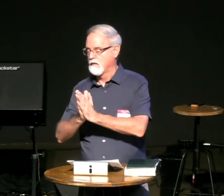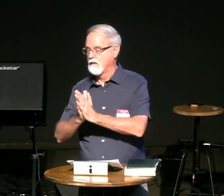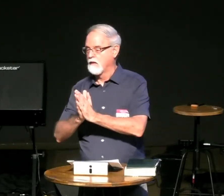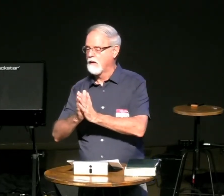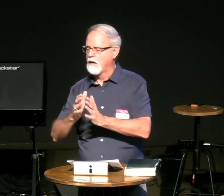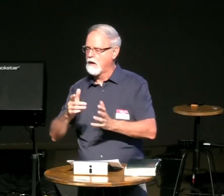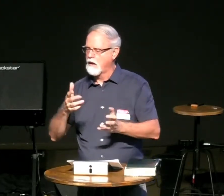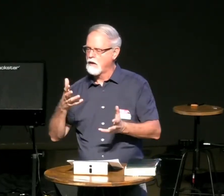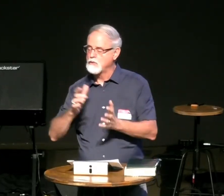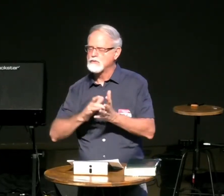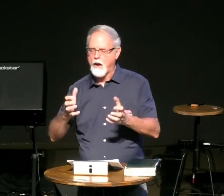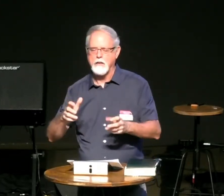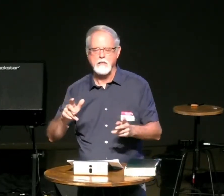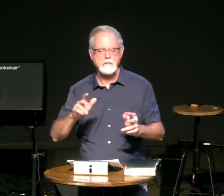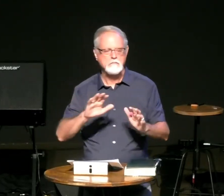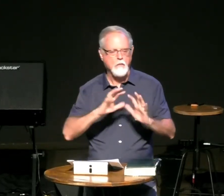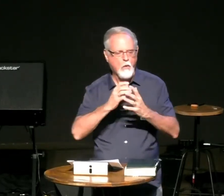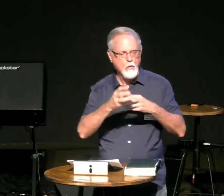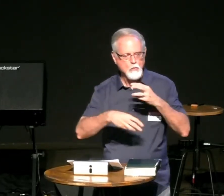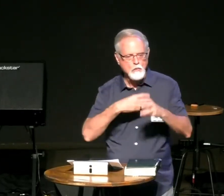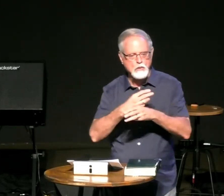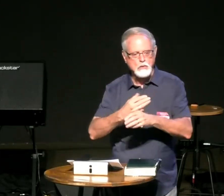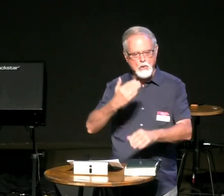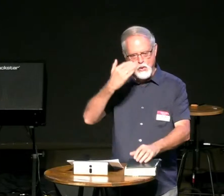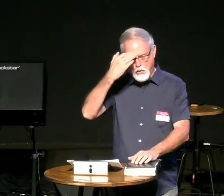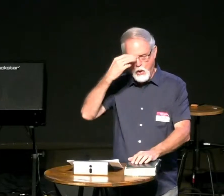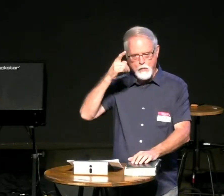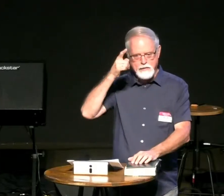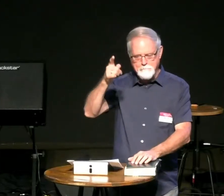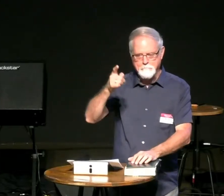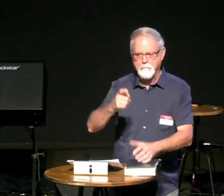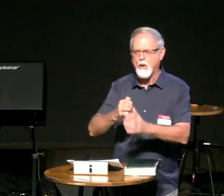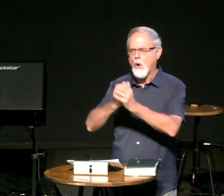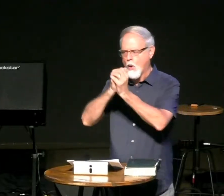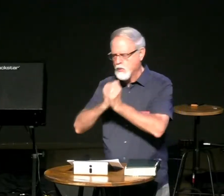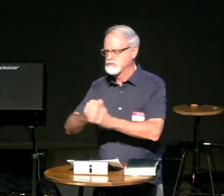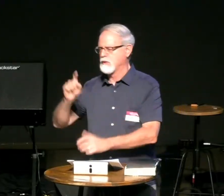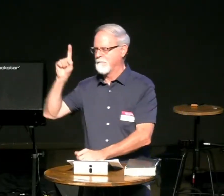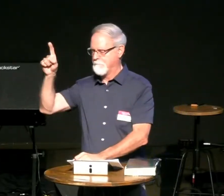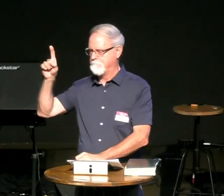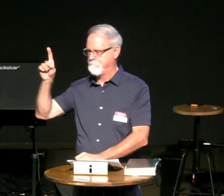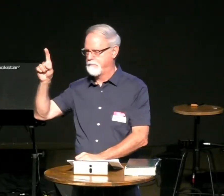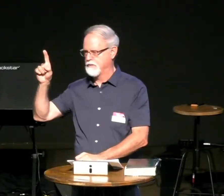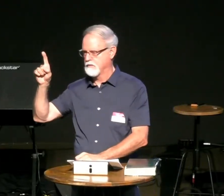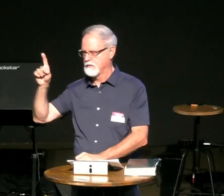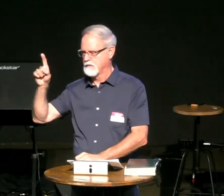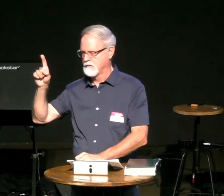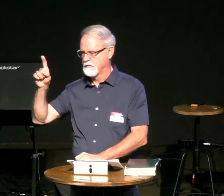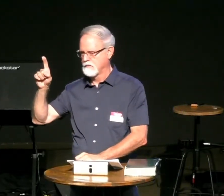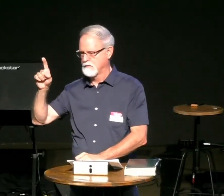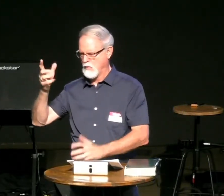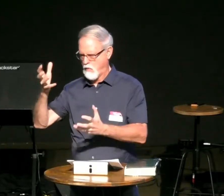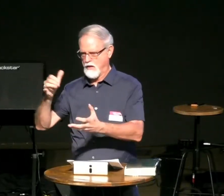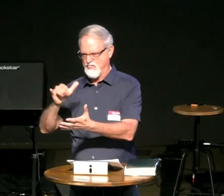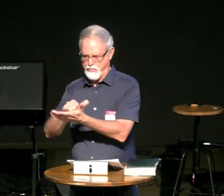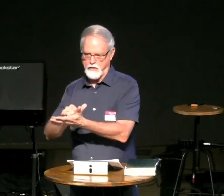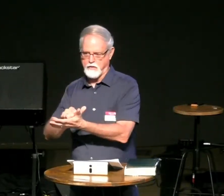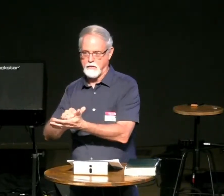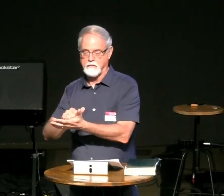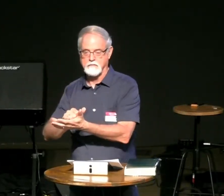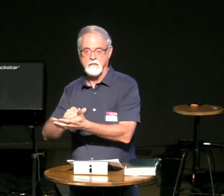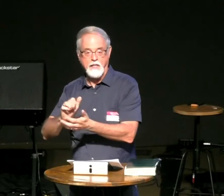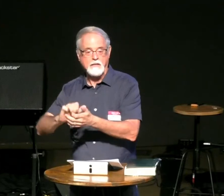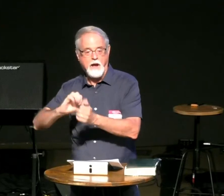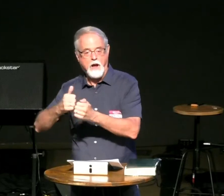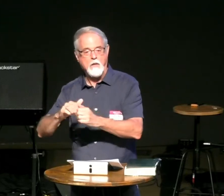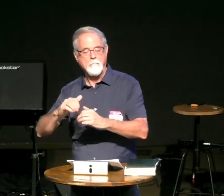and he upturned the tables i want us to think about that now this is the house of the lord this is